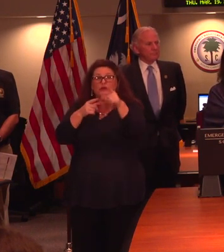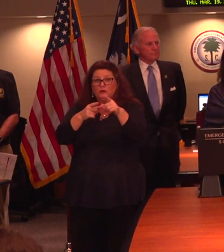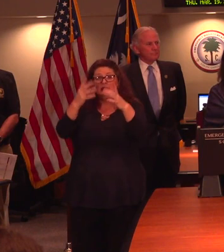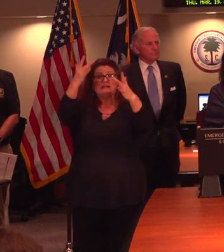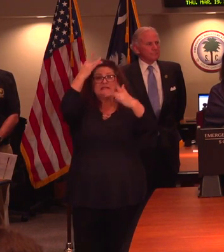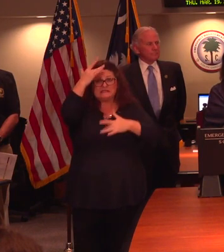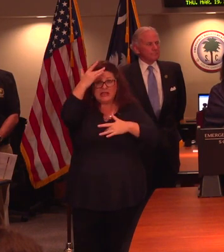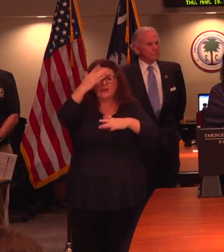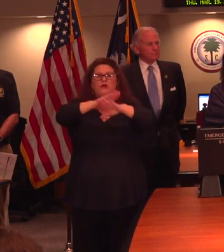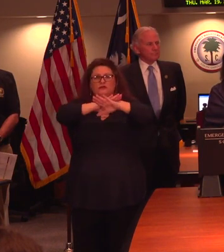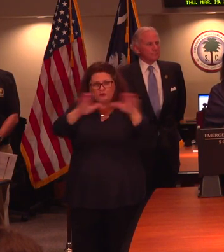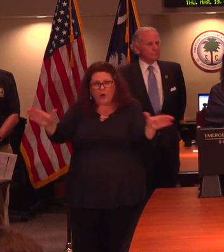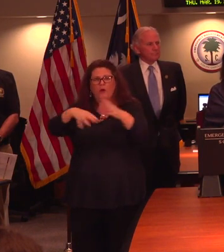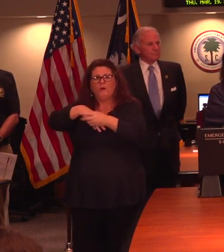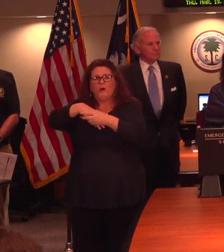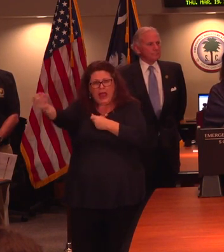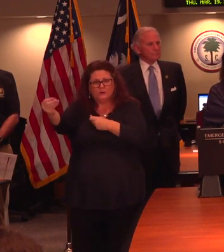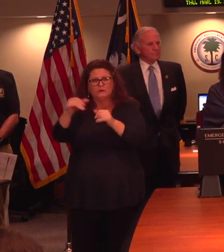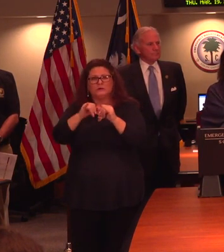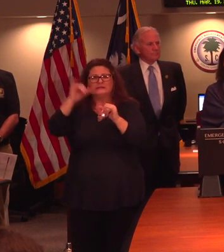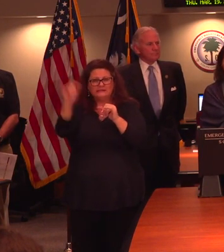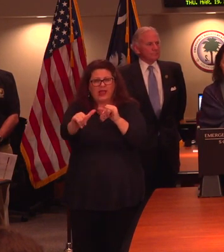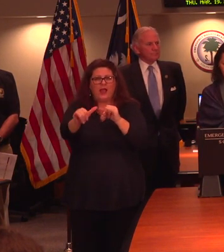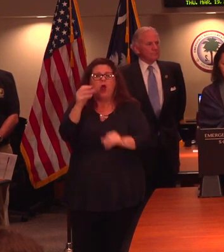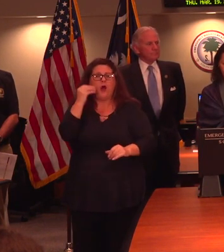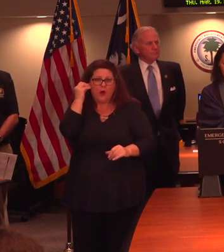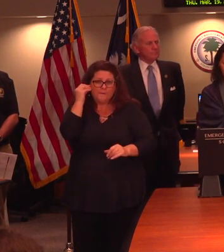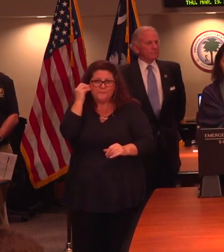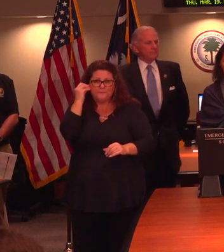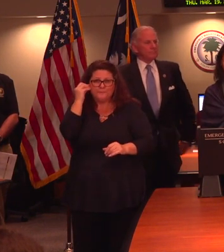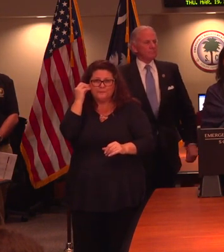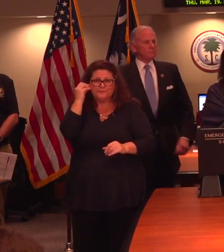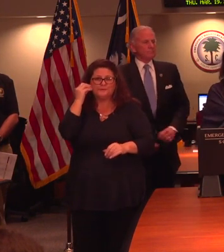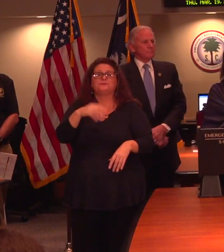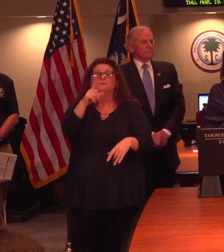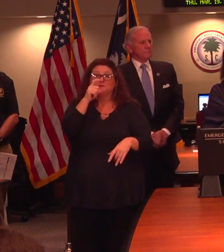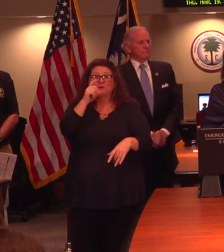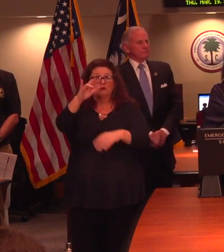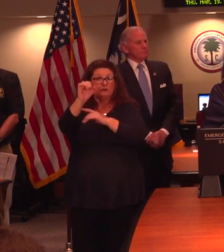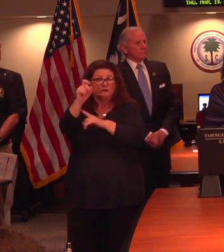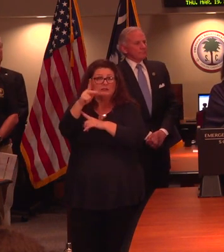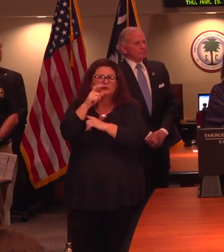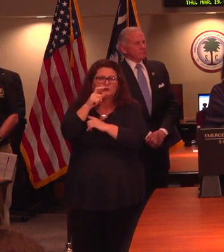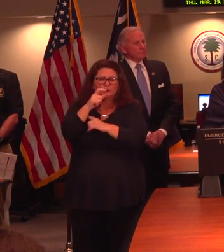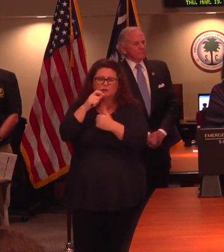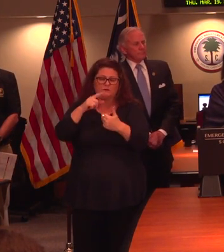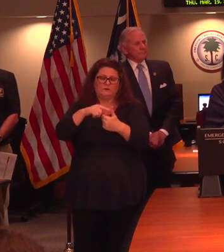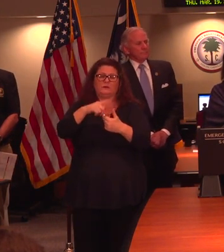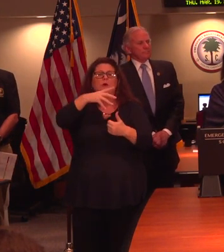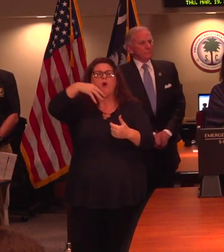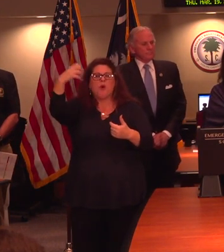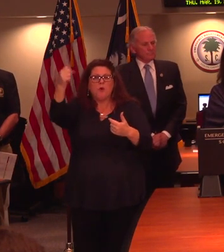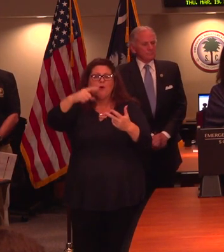and not attend public gatherings. The people who are at greatest risk are those who are older and have serious chronic medical conditions